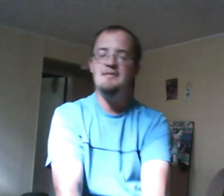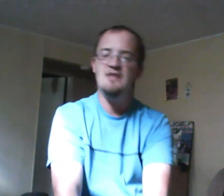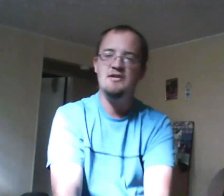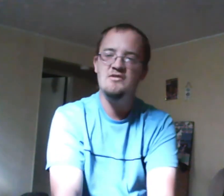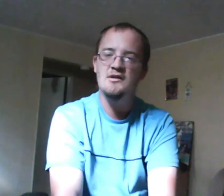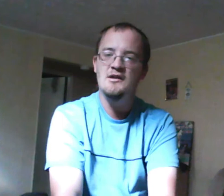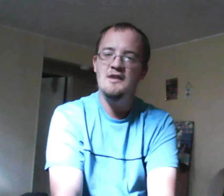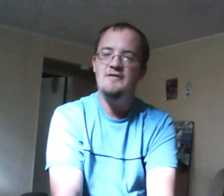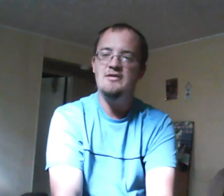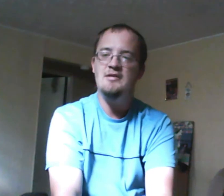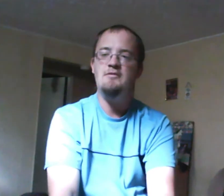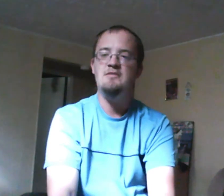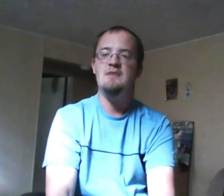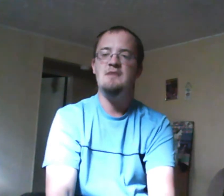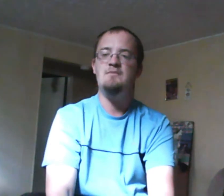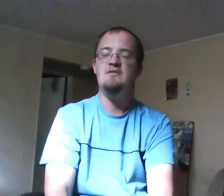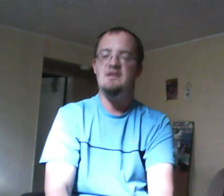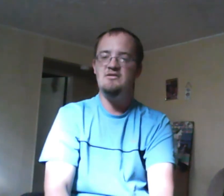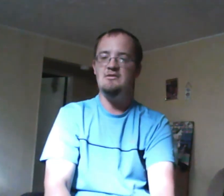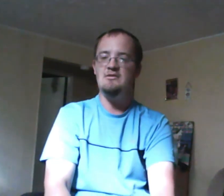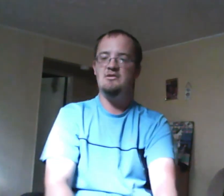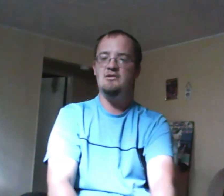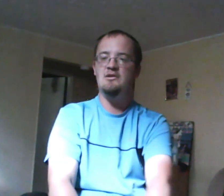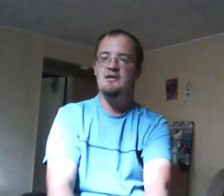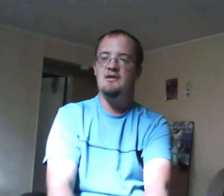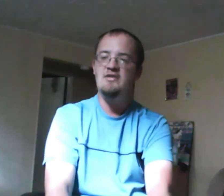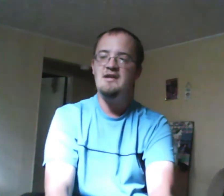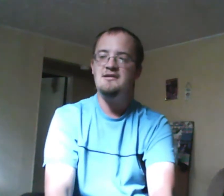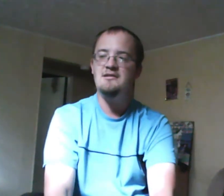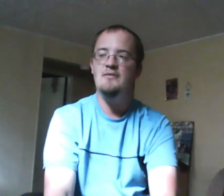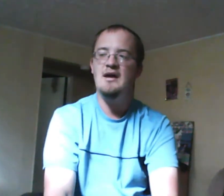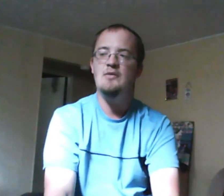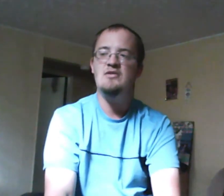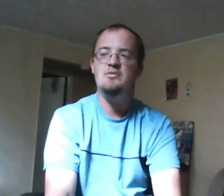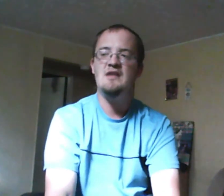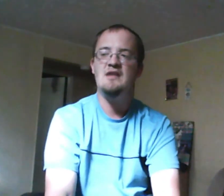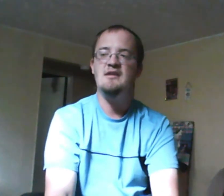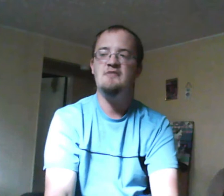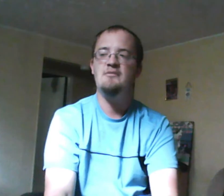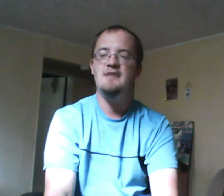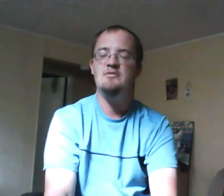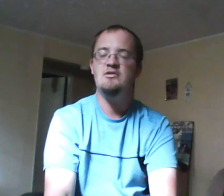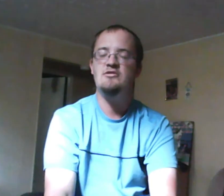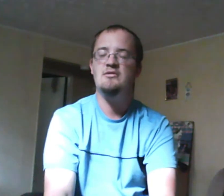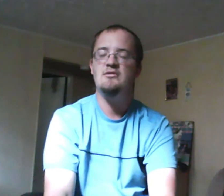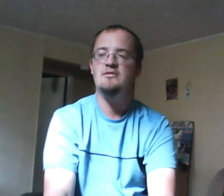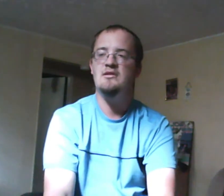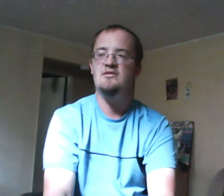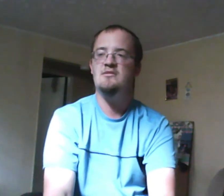and falls in love with him despite being with Sig too it feels like Maya wants to protect Sig from Cam's sternness and all